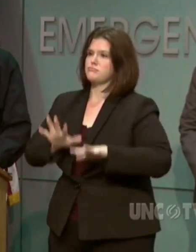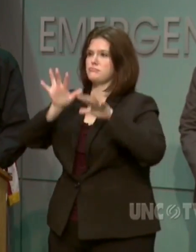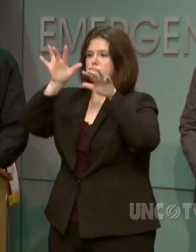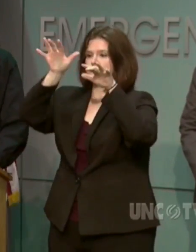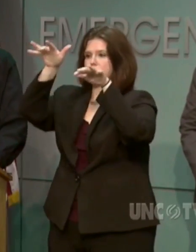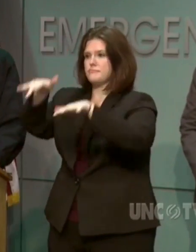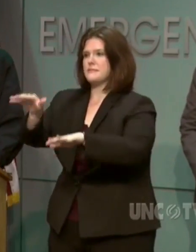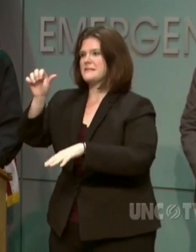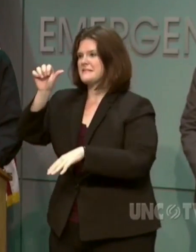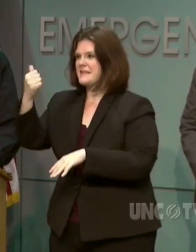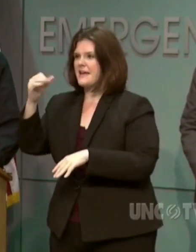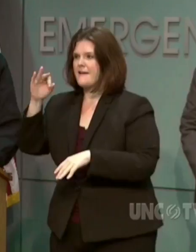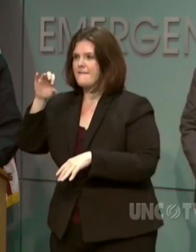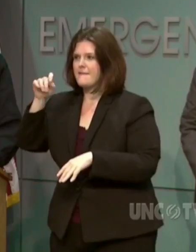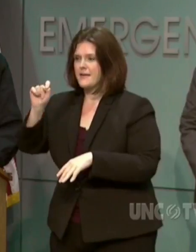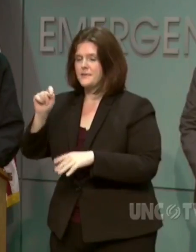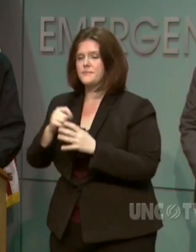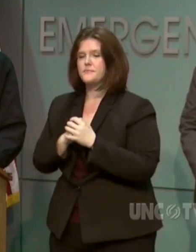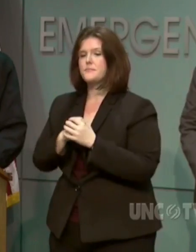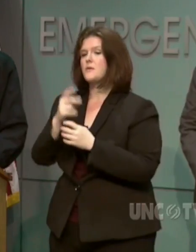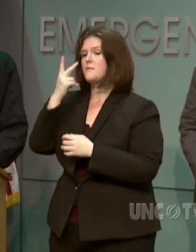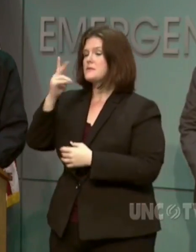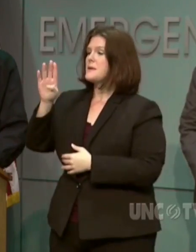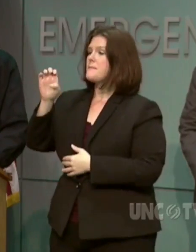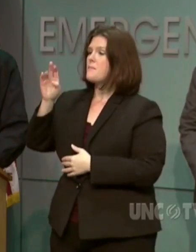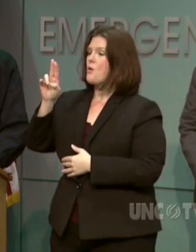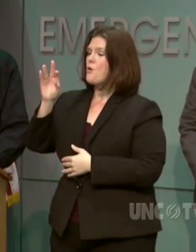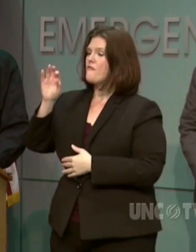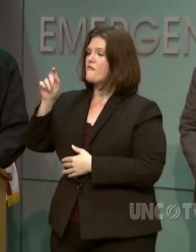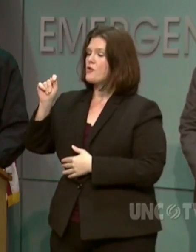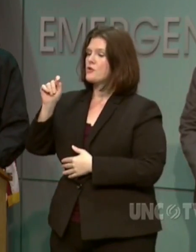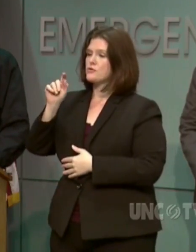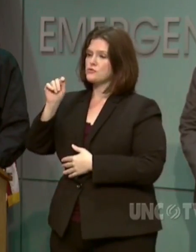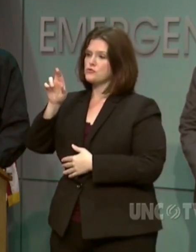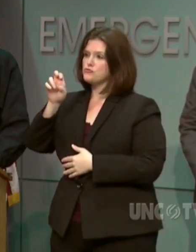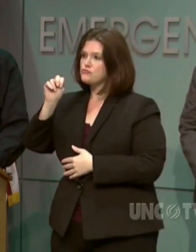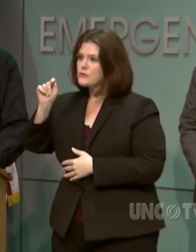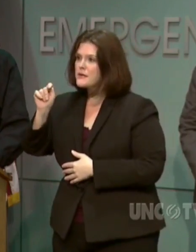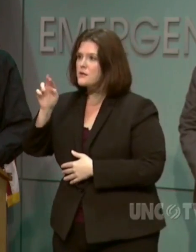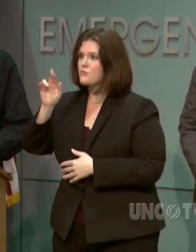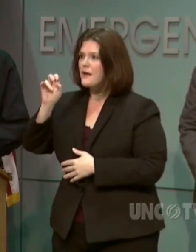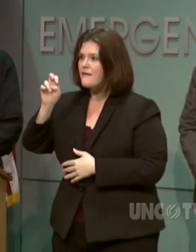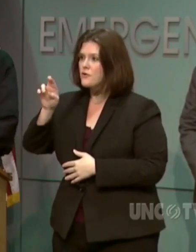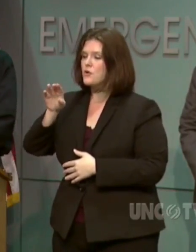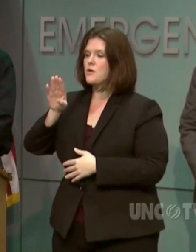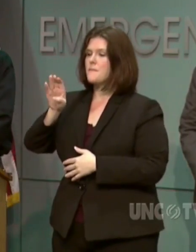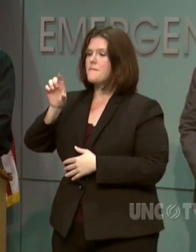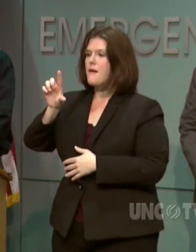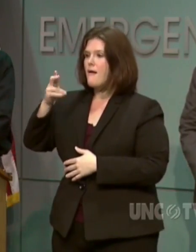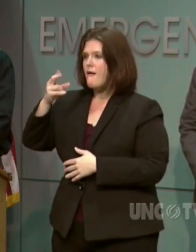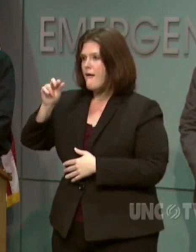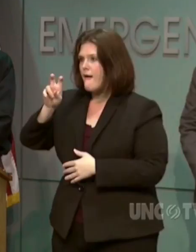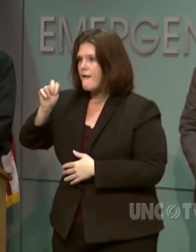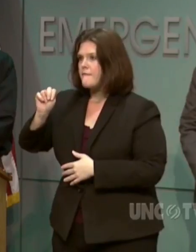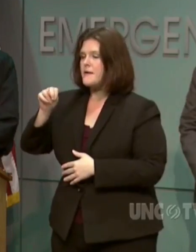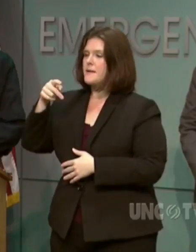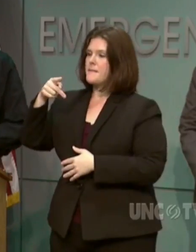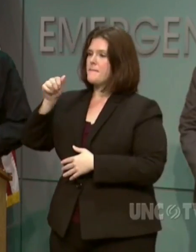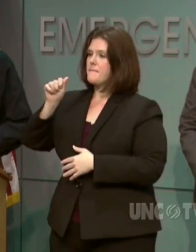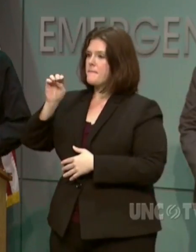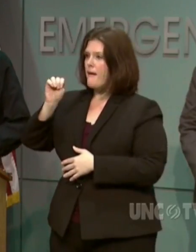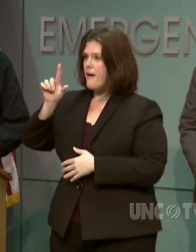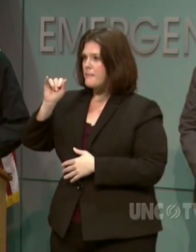along Bogue Sound at Beaufort, the Trent River, the Pungo River at Belhaven, the Pamlico River at Washington,